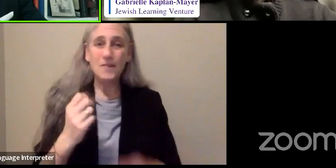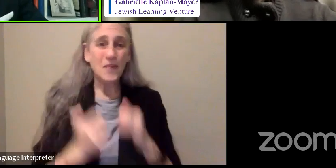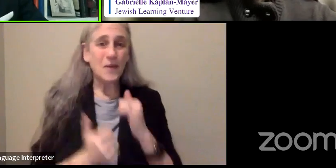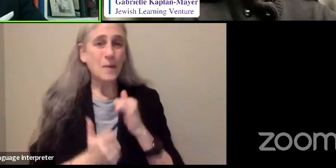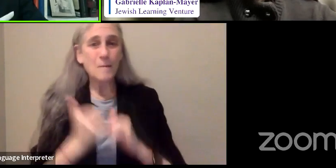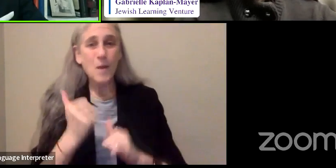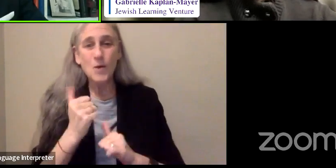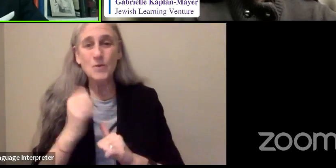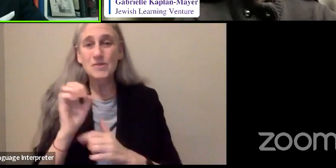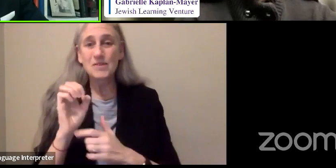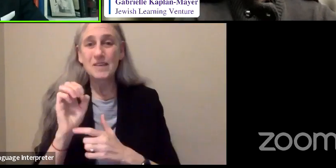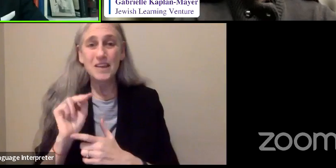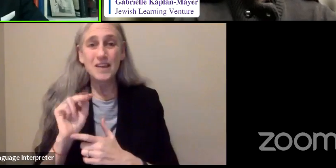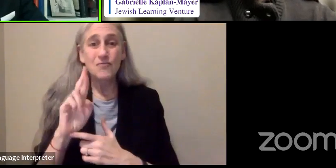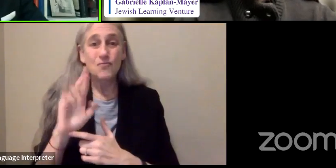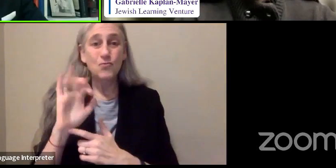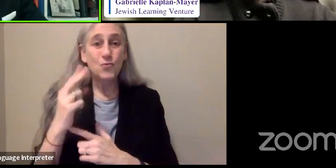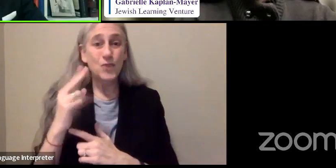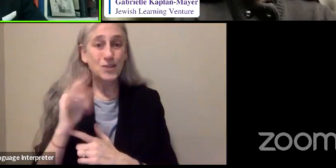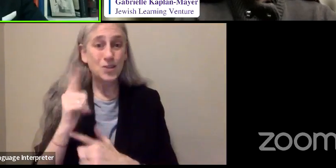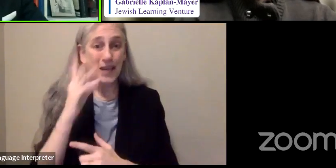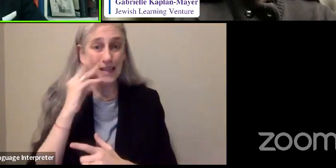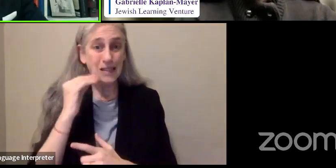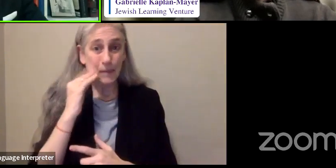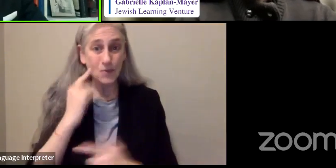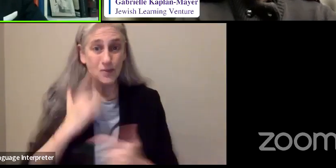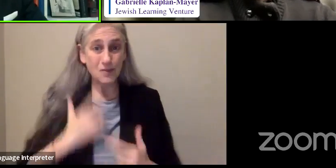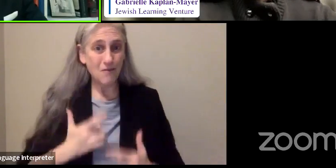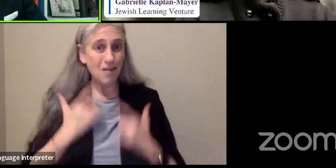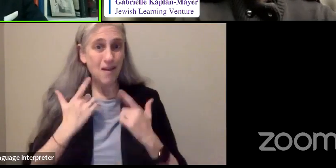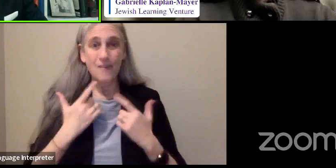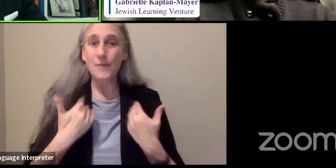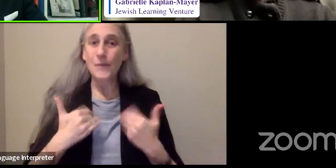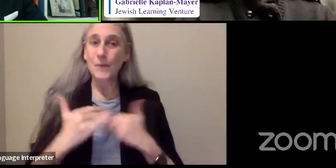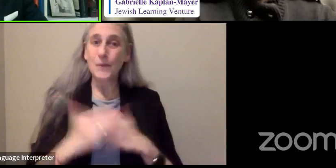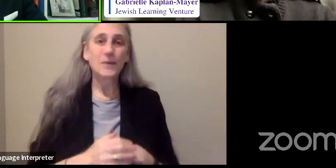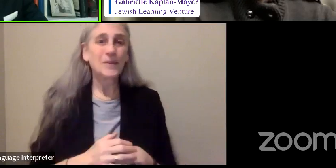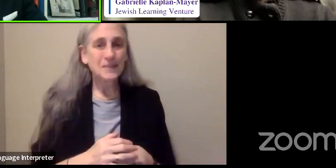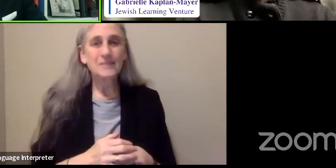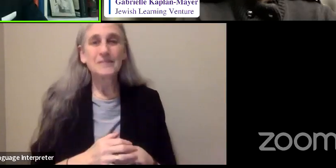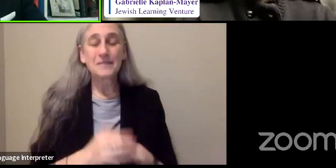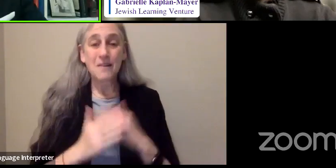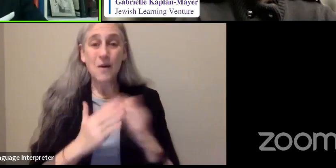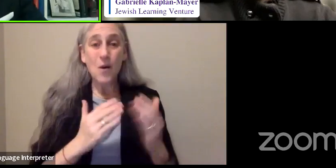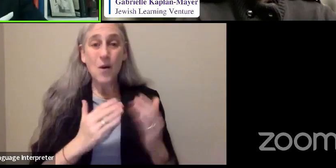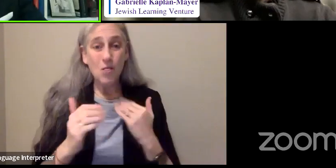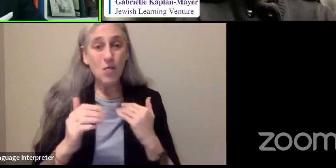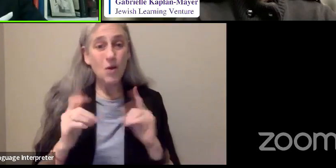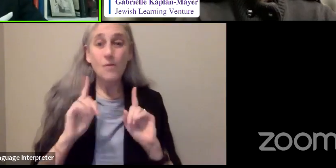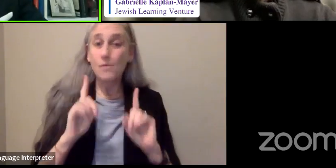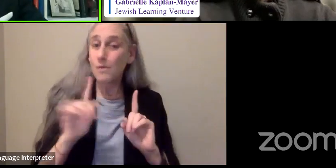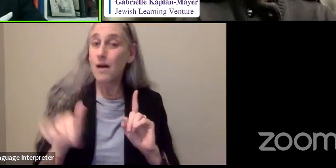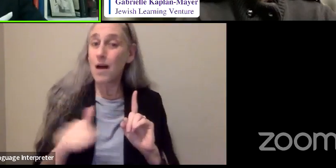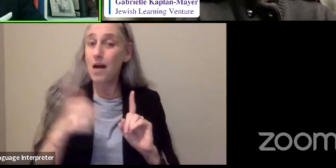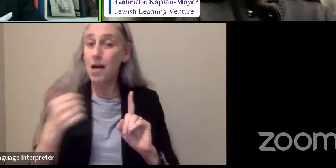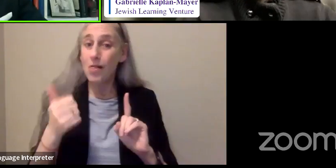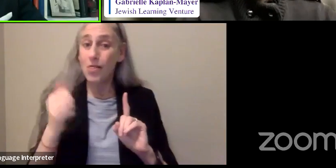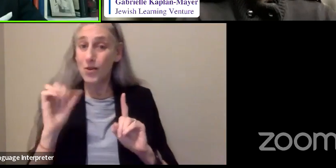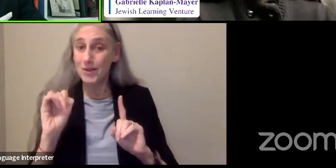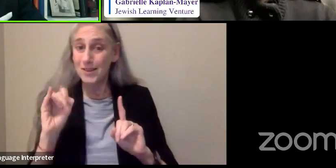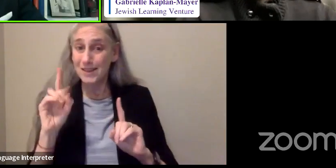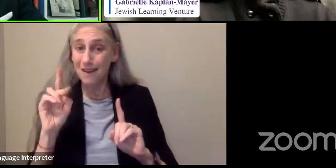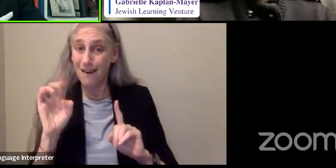experiences of my life. Although, on the other side, it was